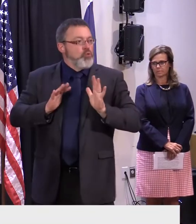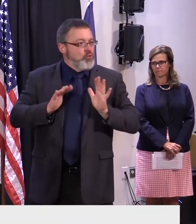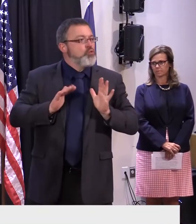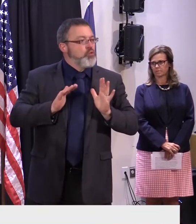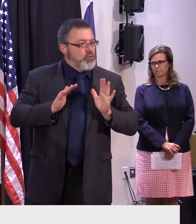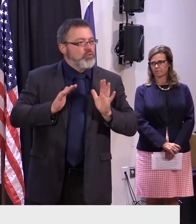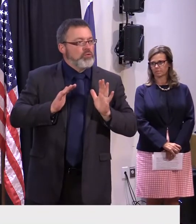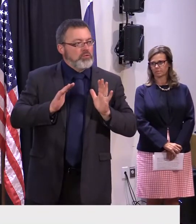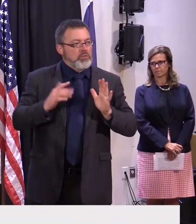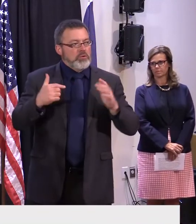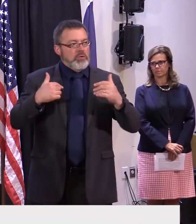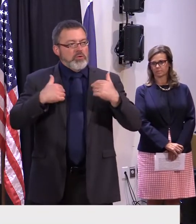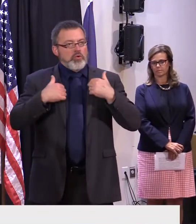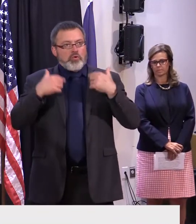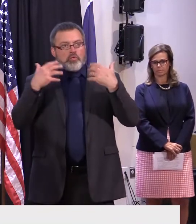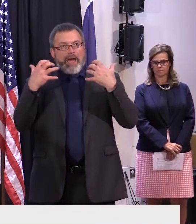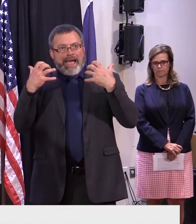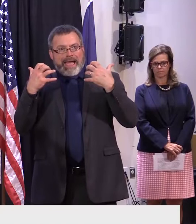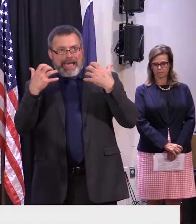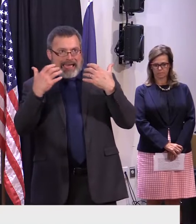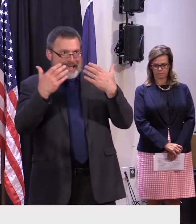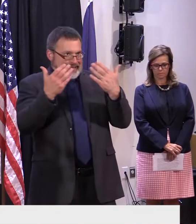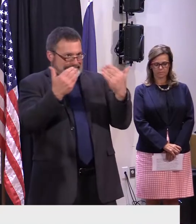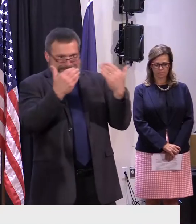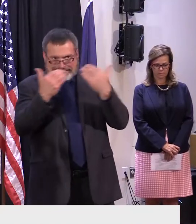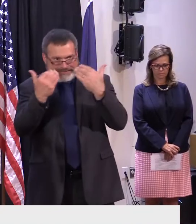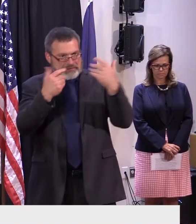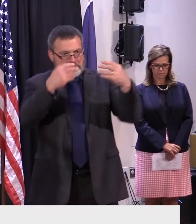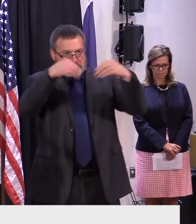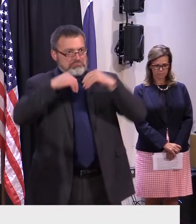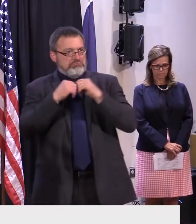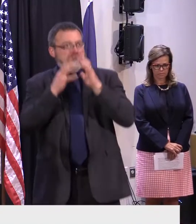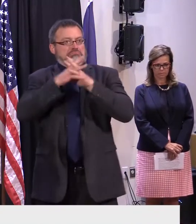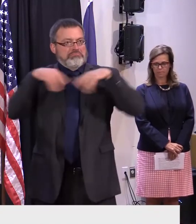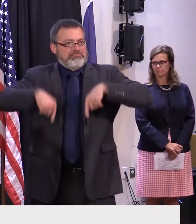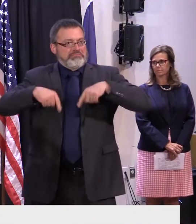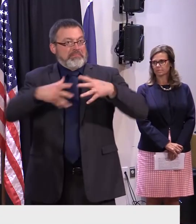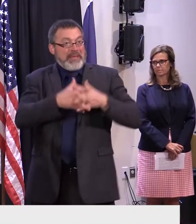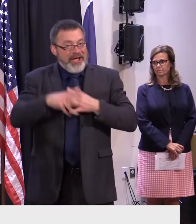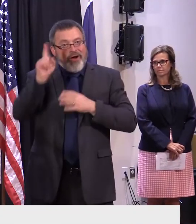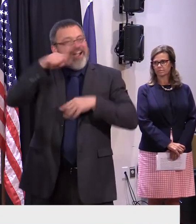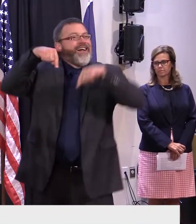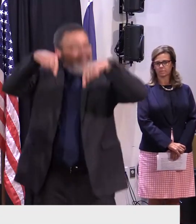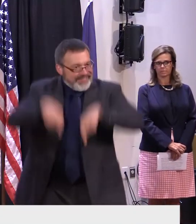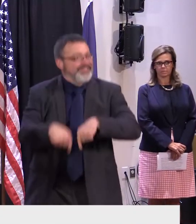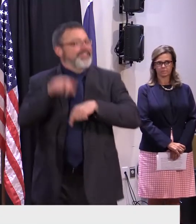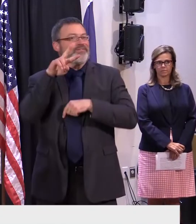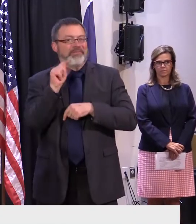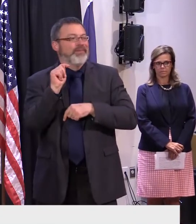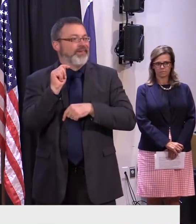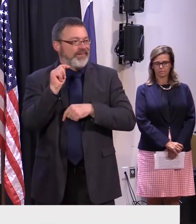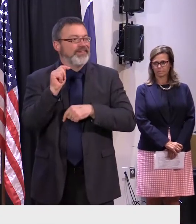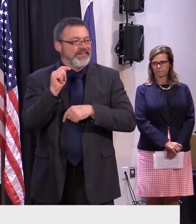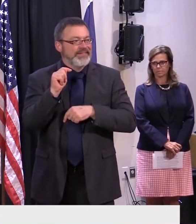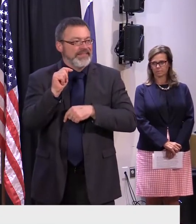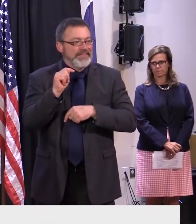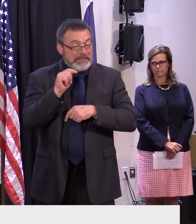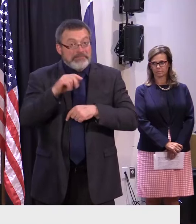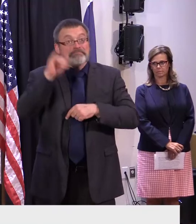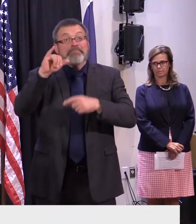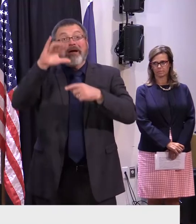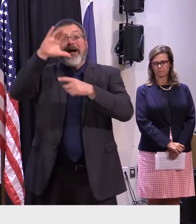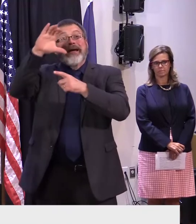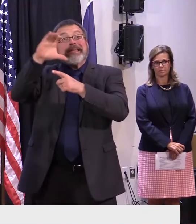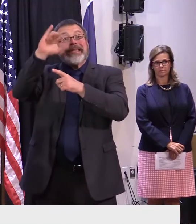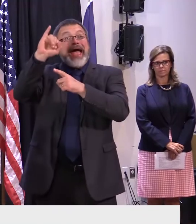Our in-market trade representative in Canada, as the Governor said, the first of its kind, is called CIDEP, that's C-I-D